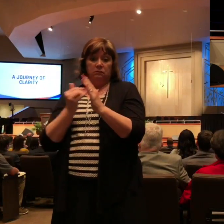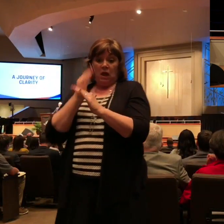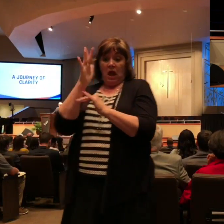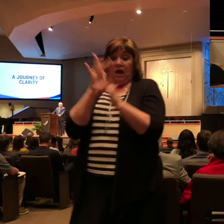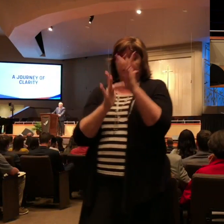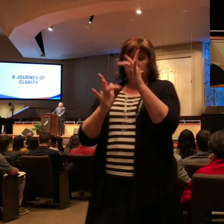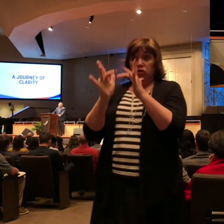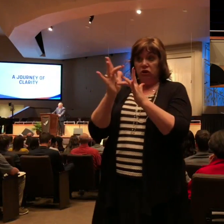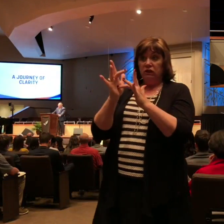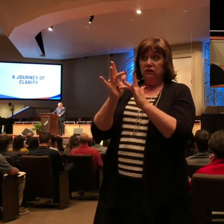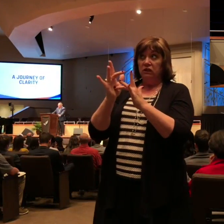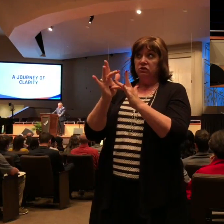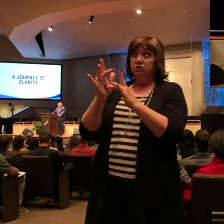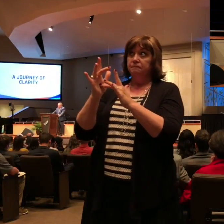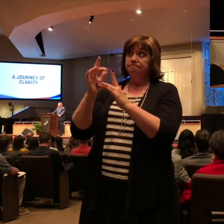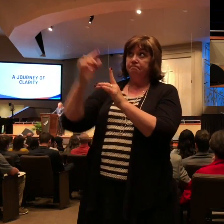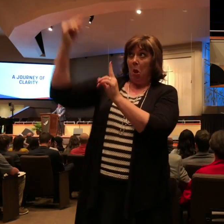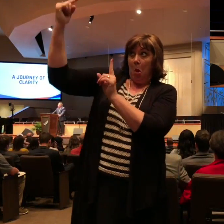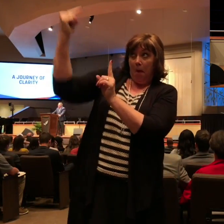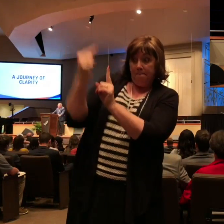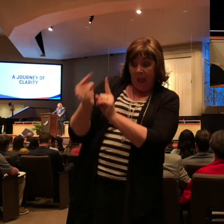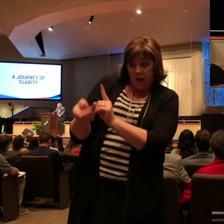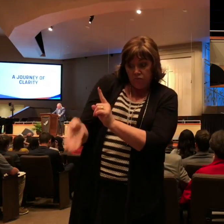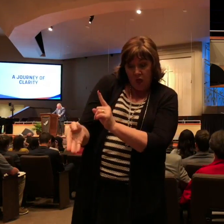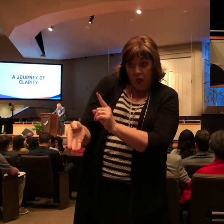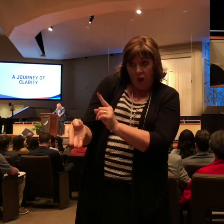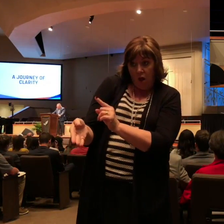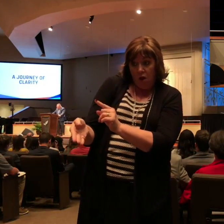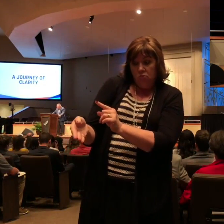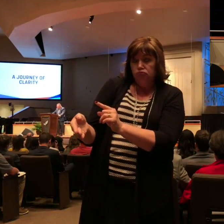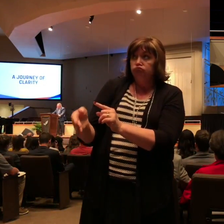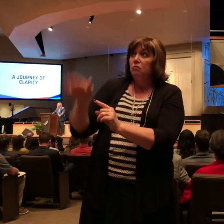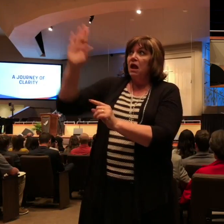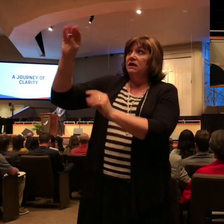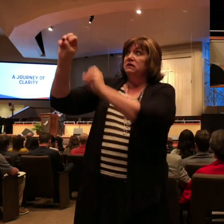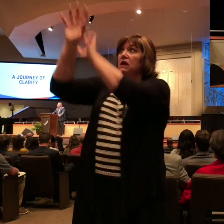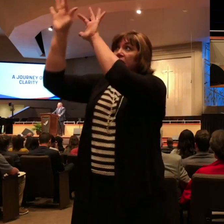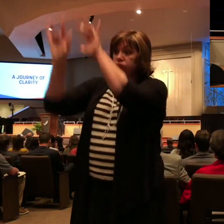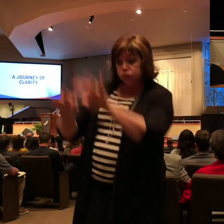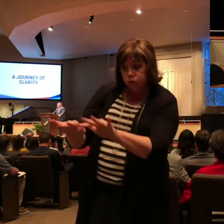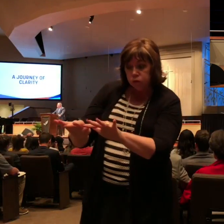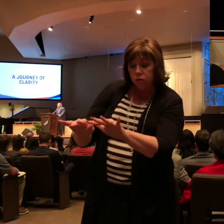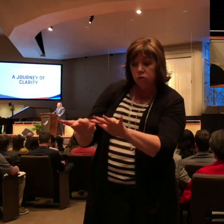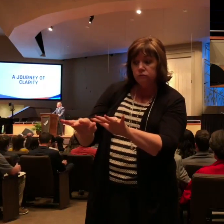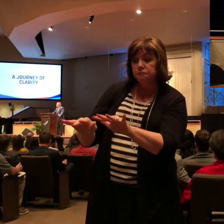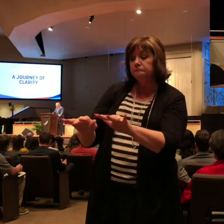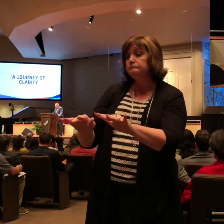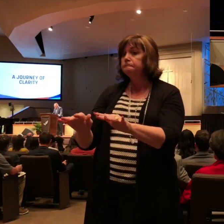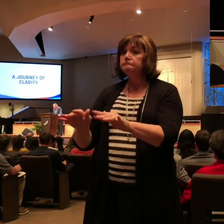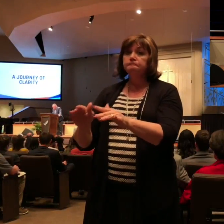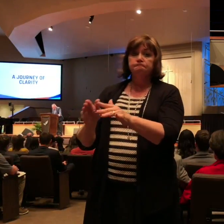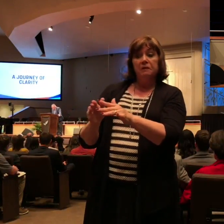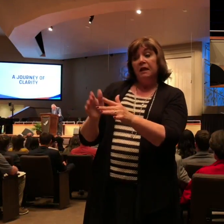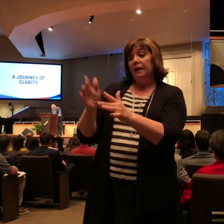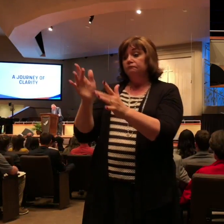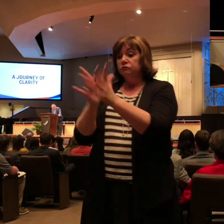arrested his attention with the bright light that shone down upon Paul on the road to Damascus, after Jesus Christ had saved his soul,